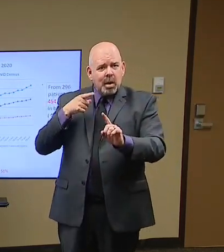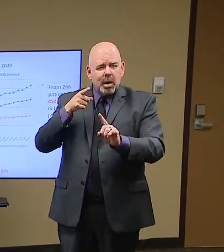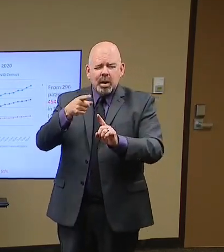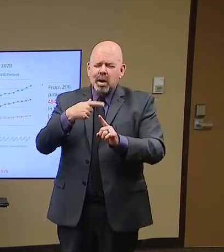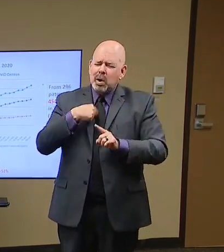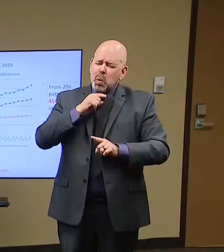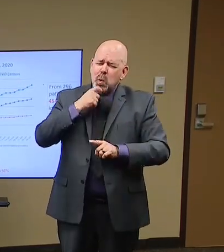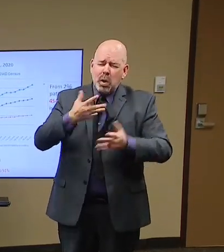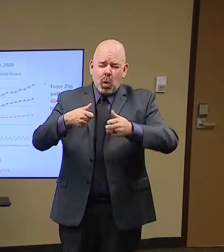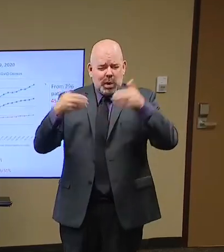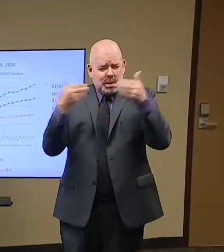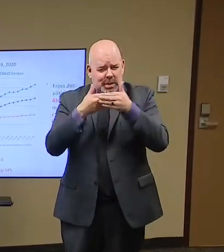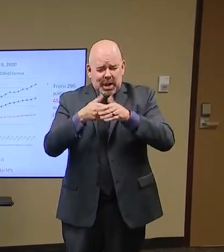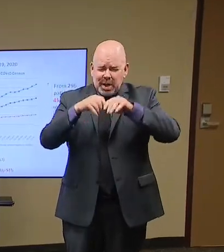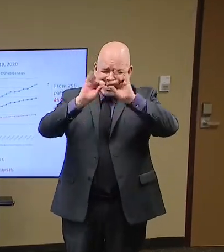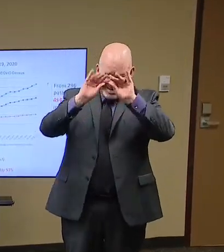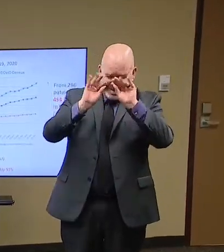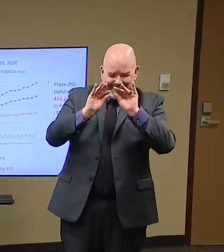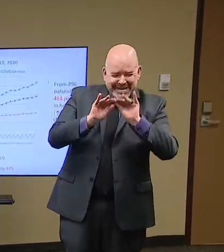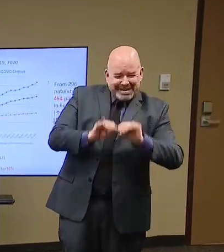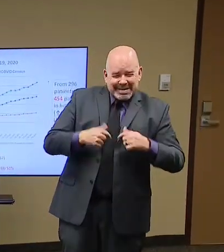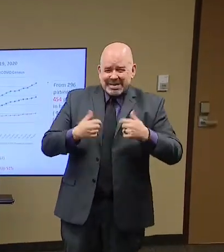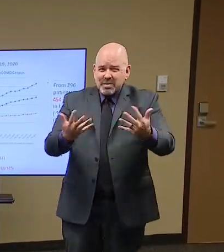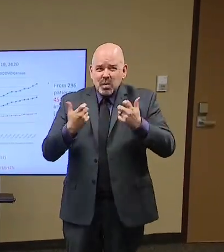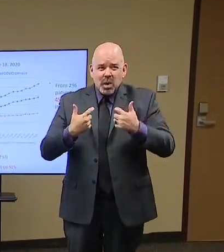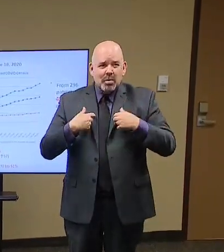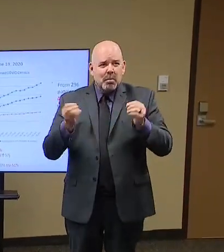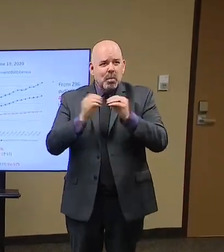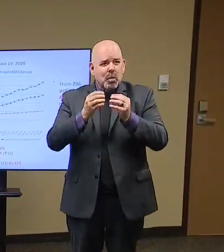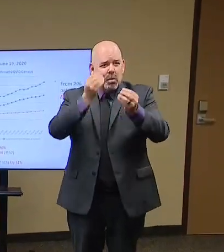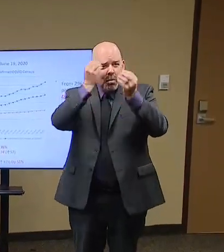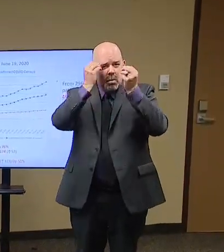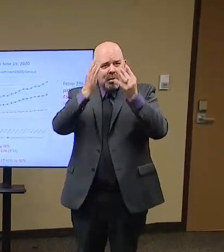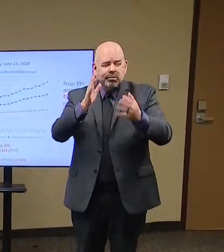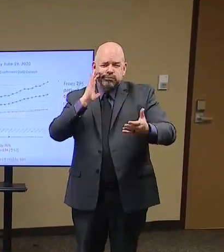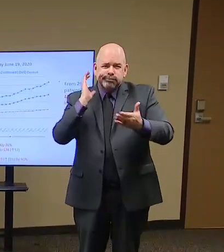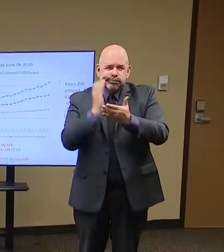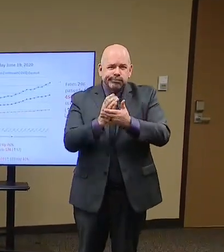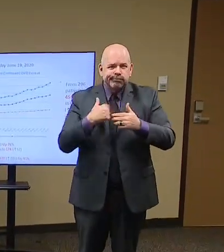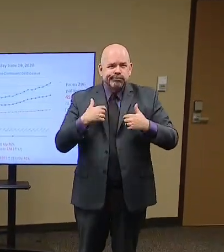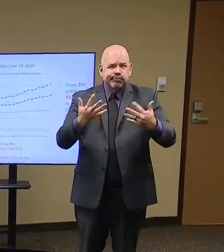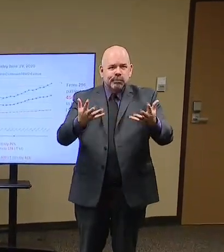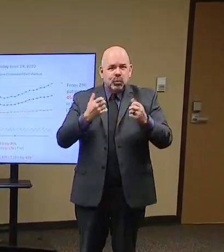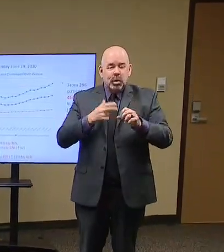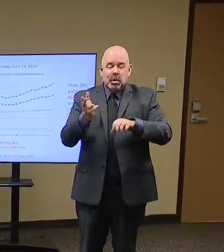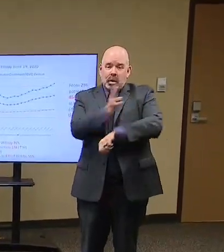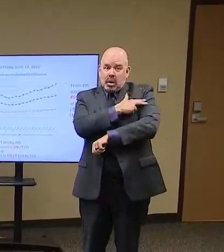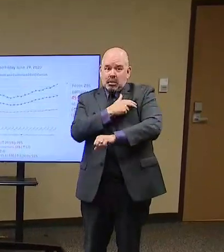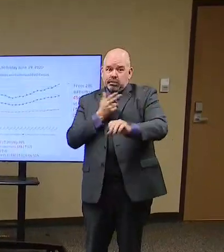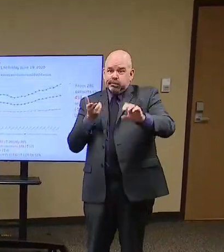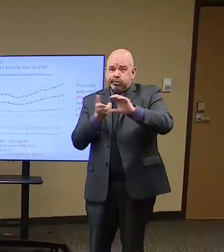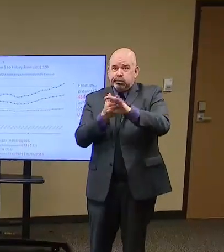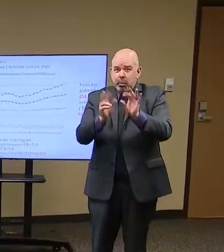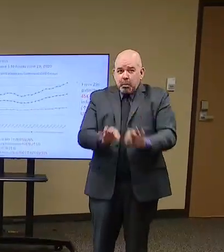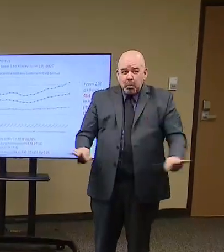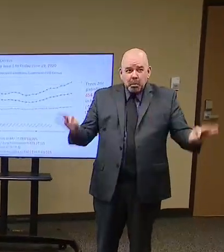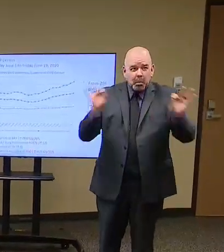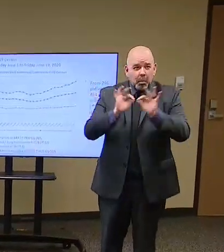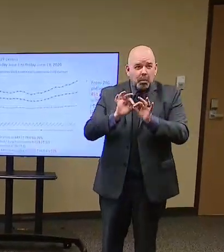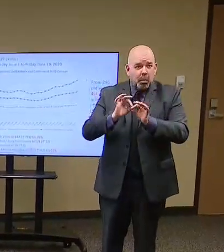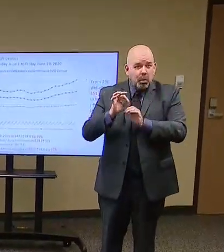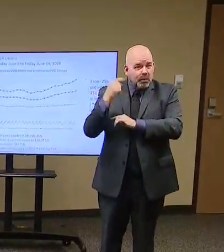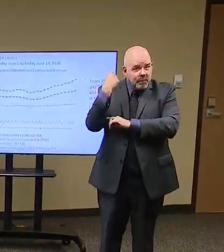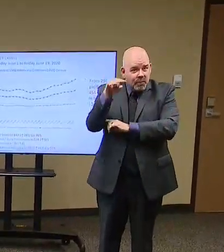think of hospitalizations. That's the apex. That's the top of the iceberg. These are the cases that are the